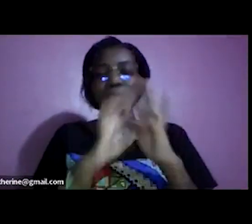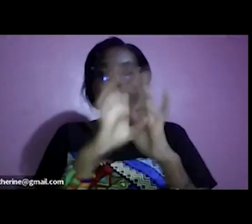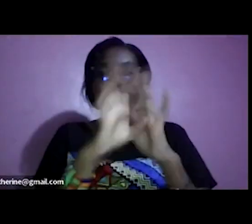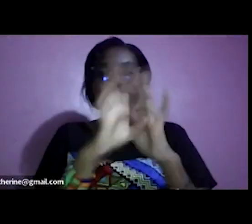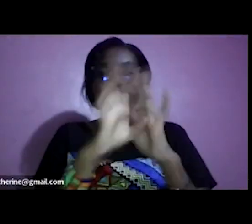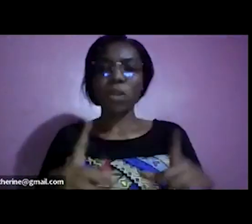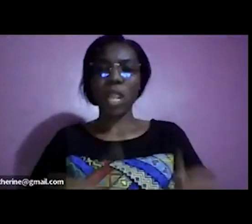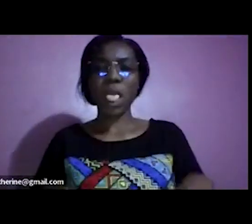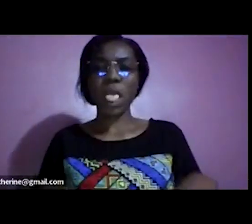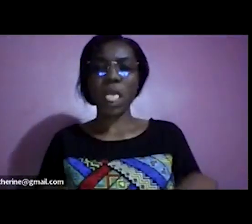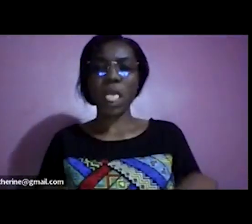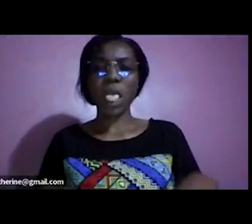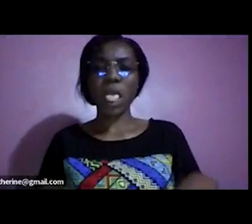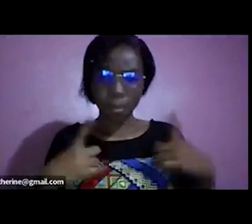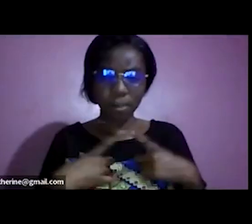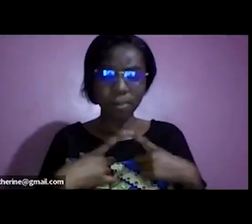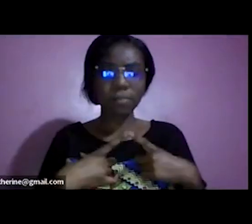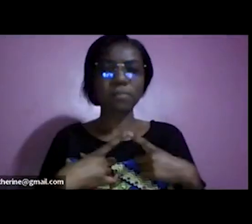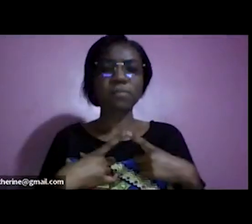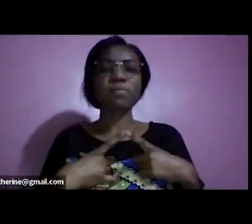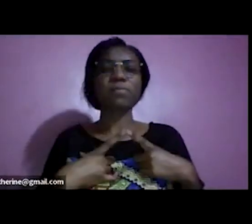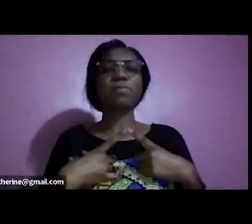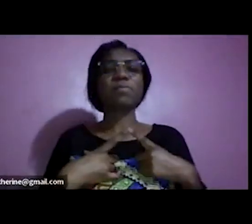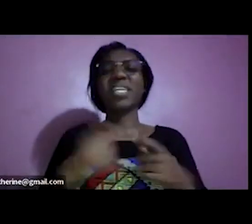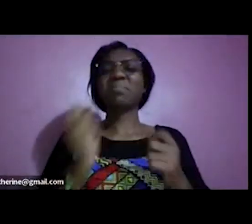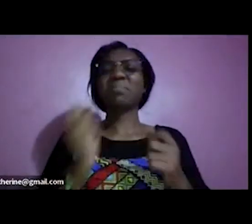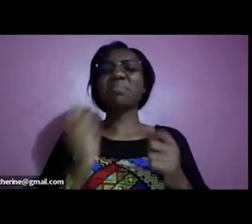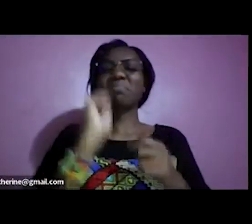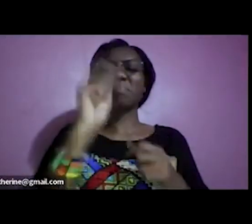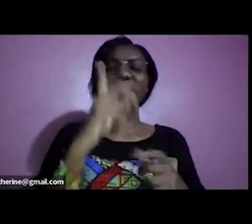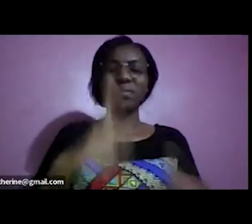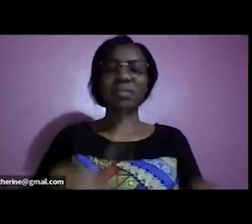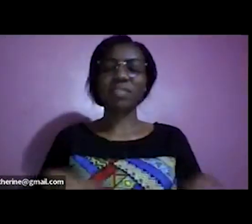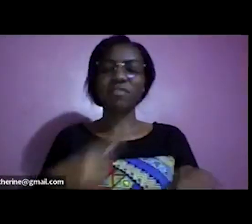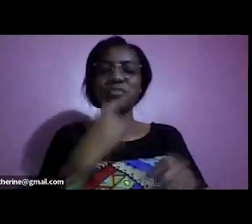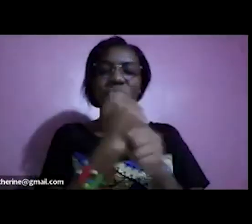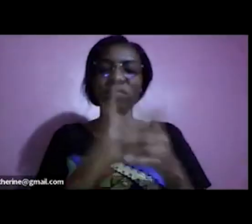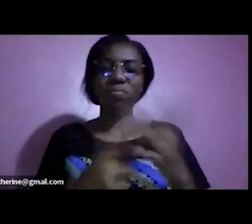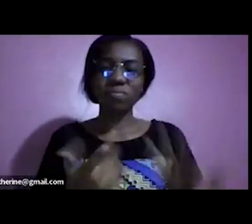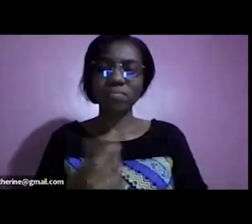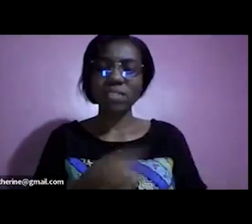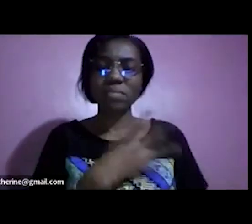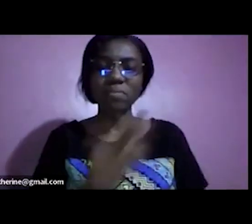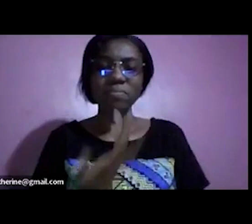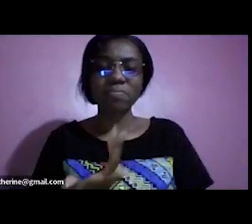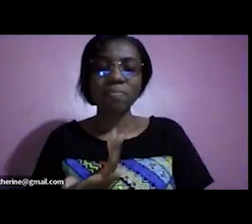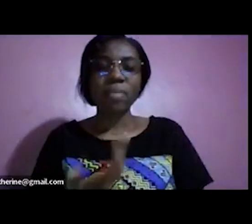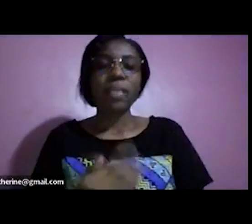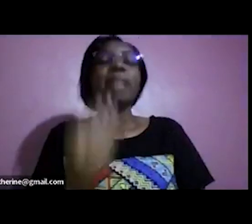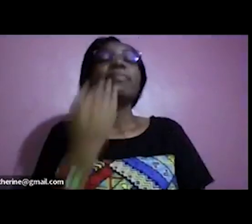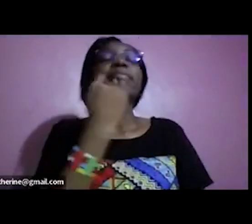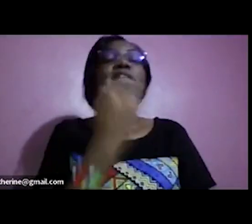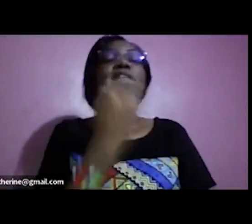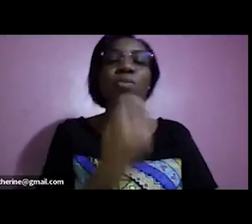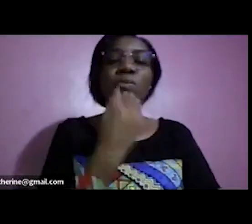what would be your advice uh thank you uh thank you thank you